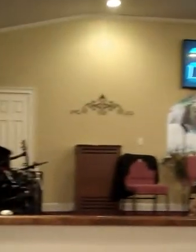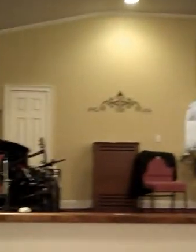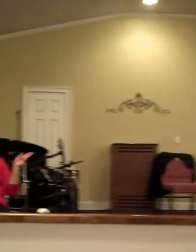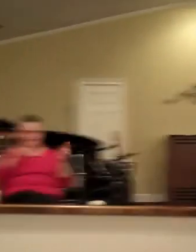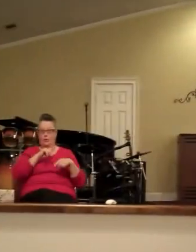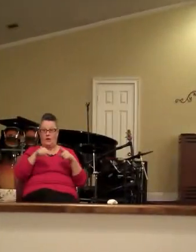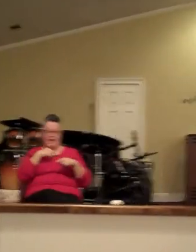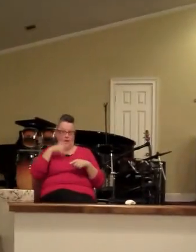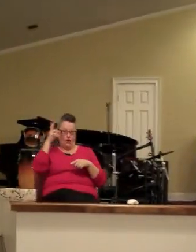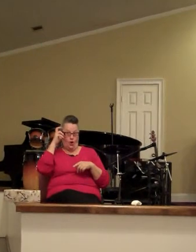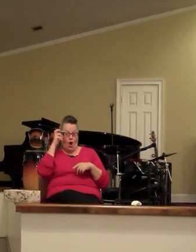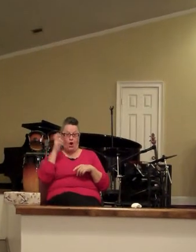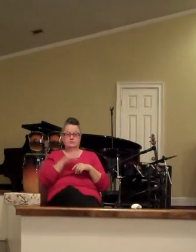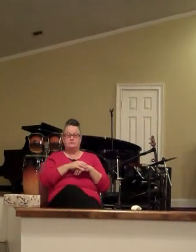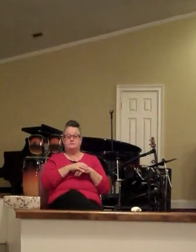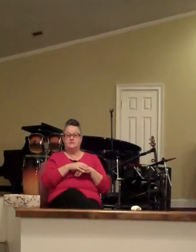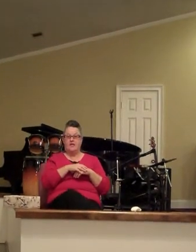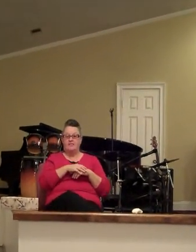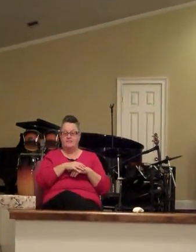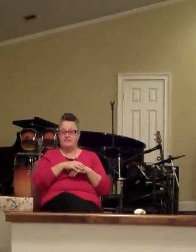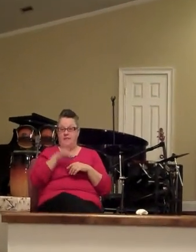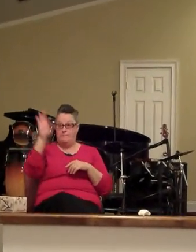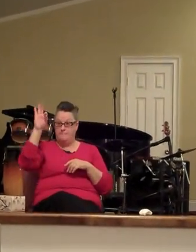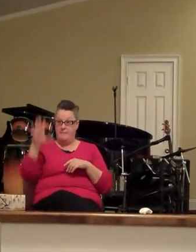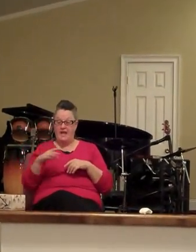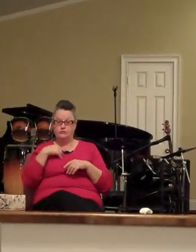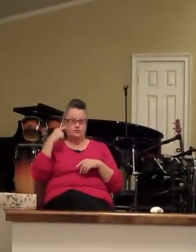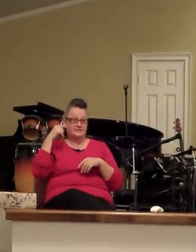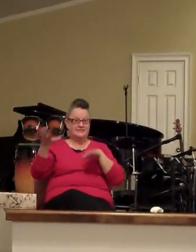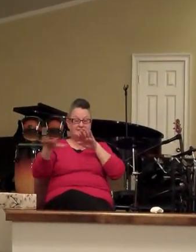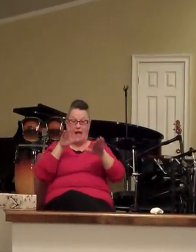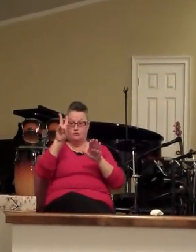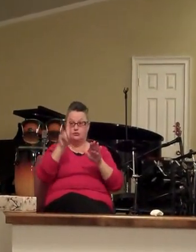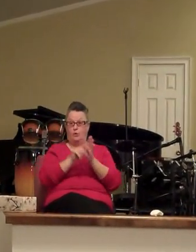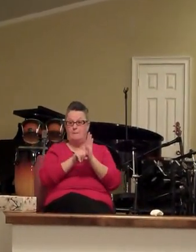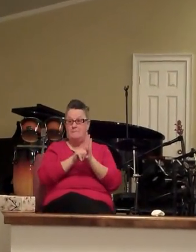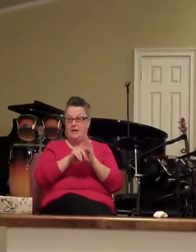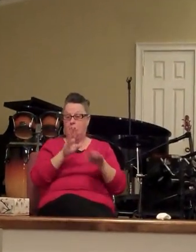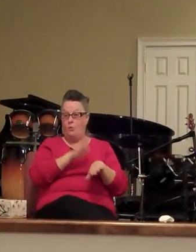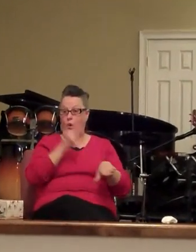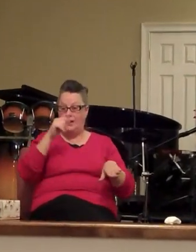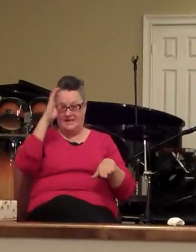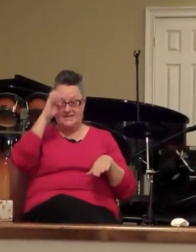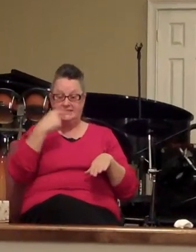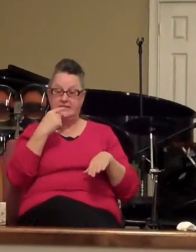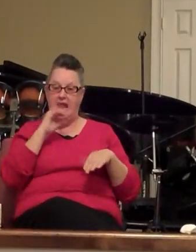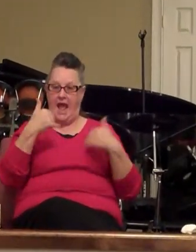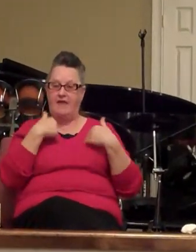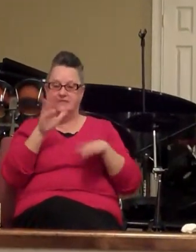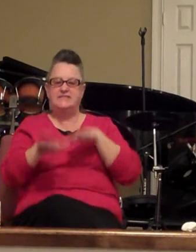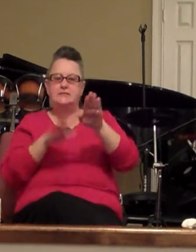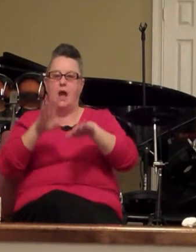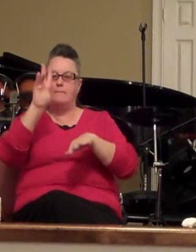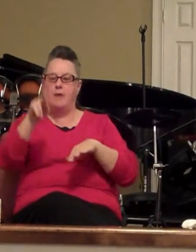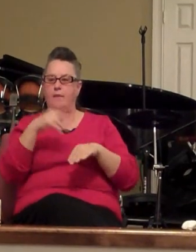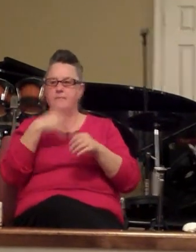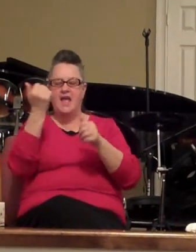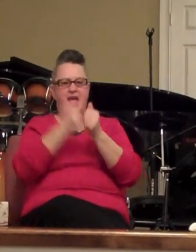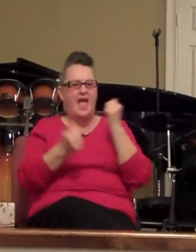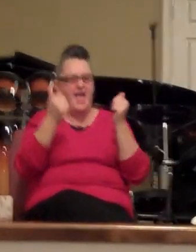heard the rep when he heard the passer sound the two minute warning he said I've got to step up every avenue that I